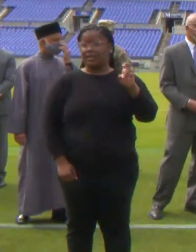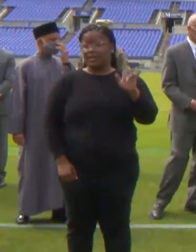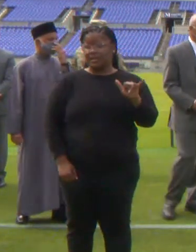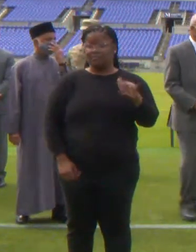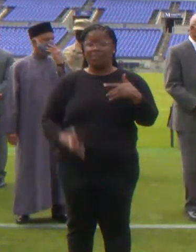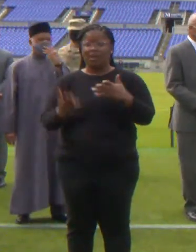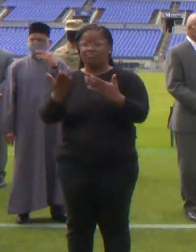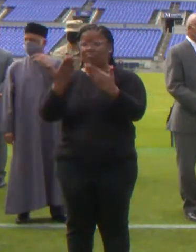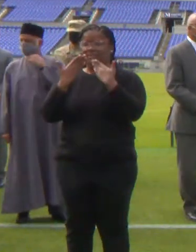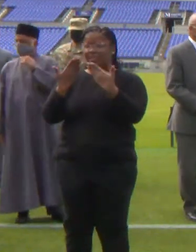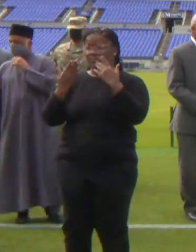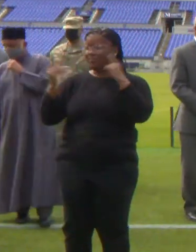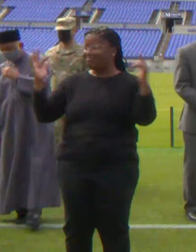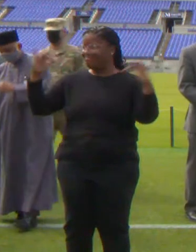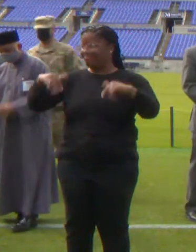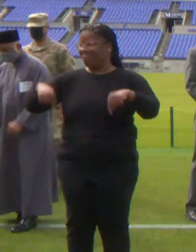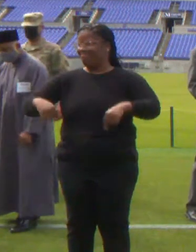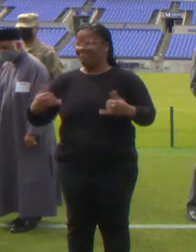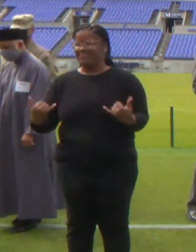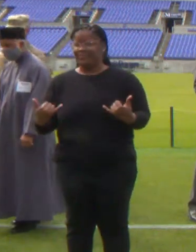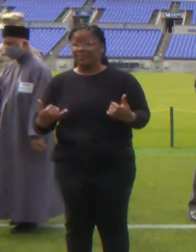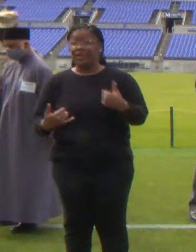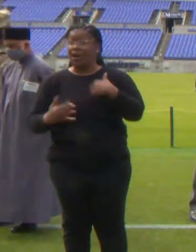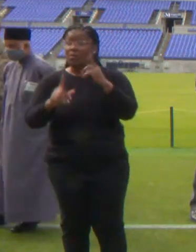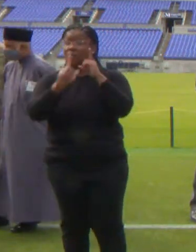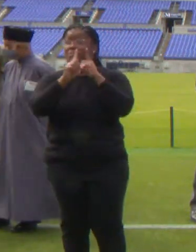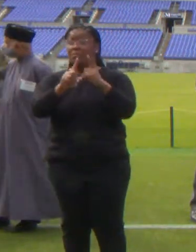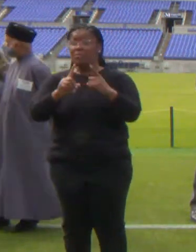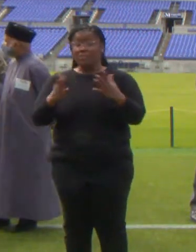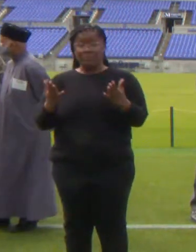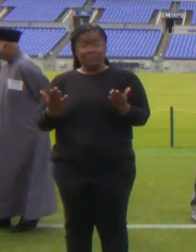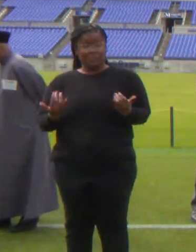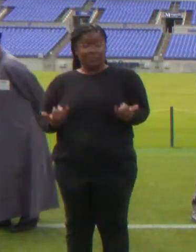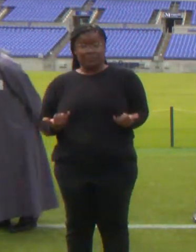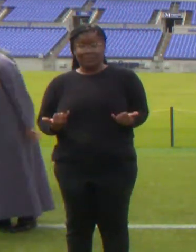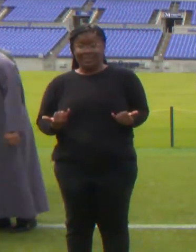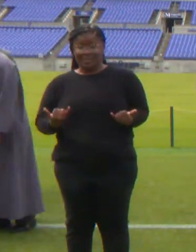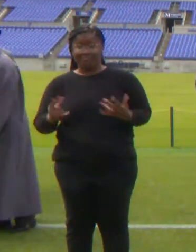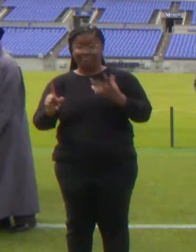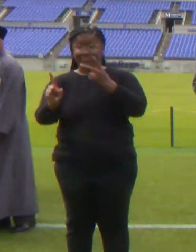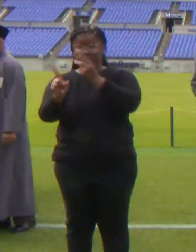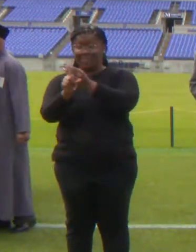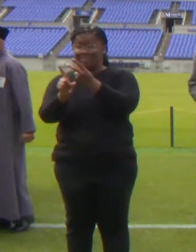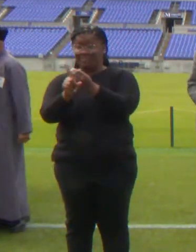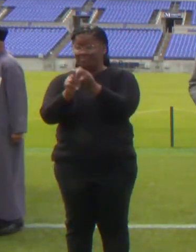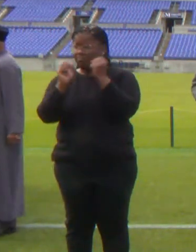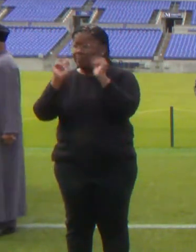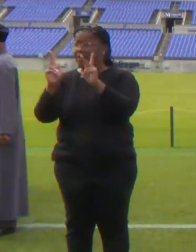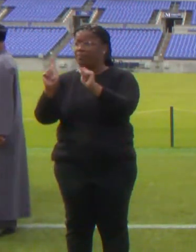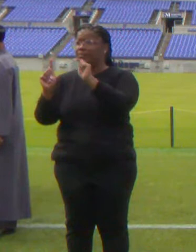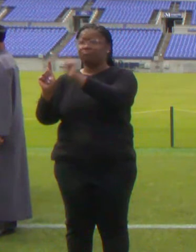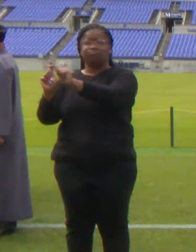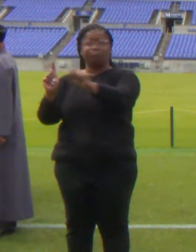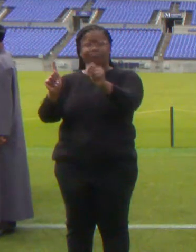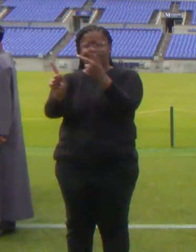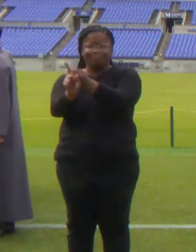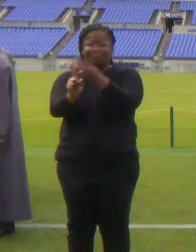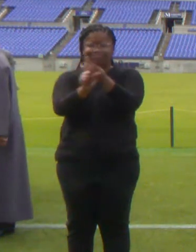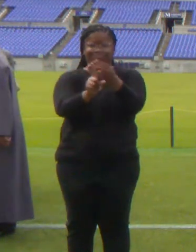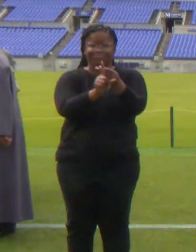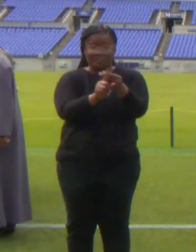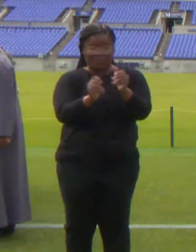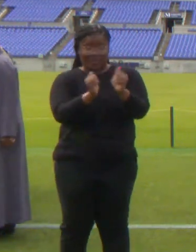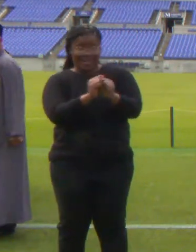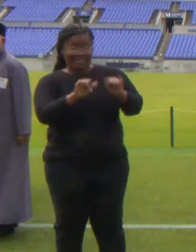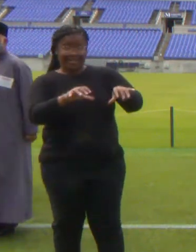this facility. Our goal here at this facility is to vaccinate as many people as we possibly can. So with that being said,